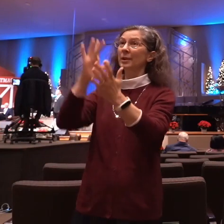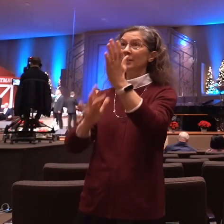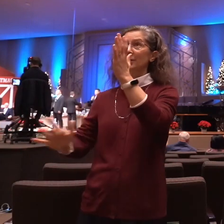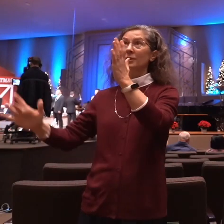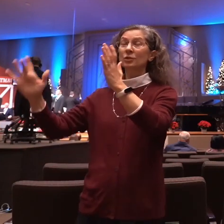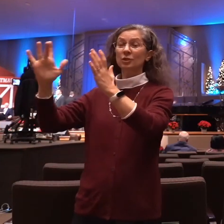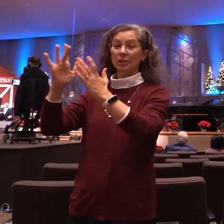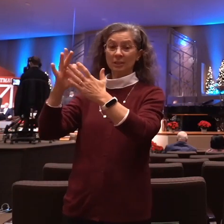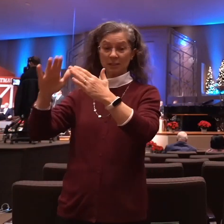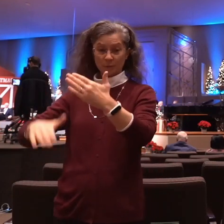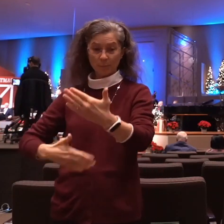creation